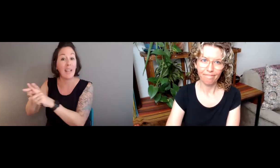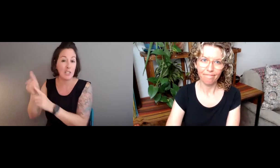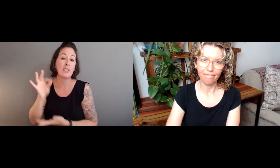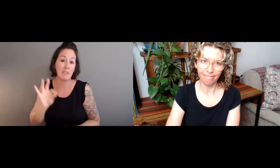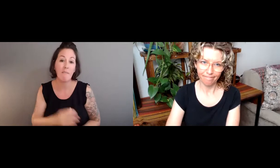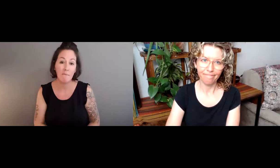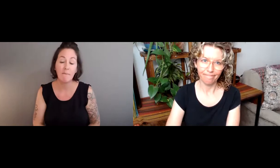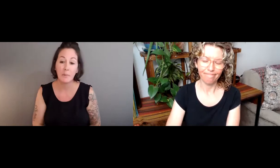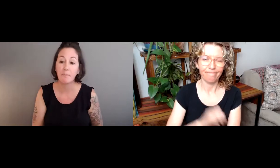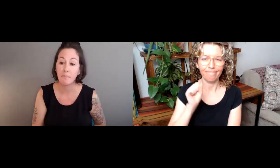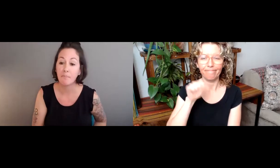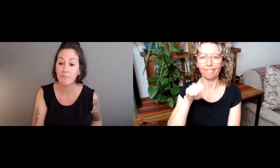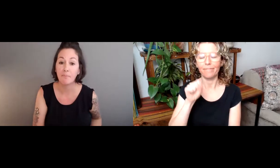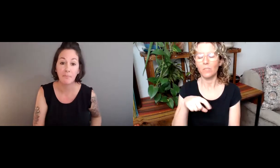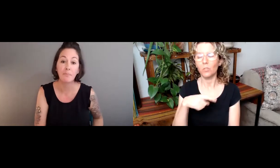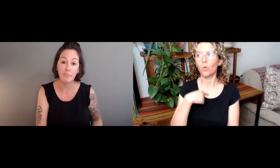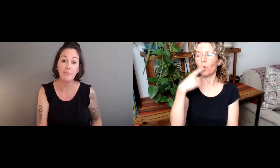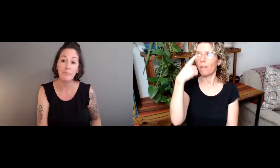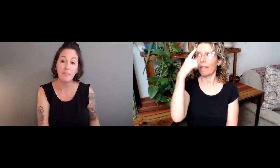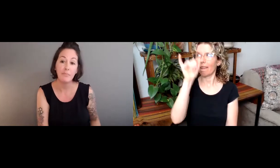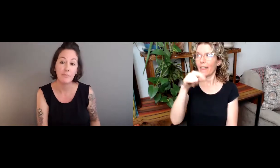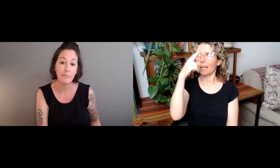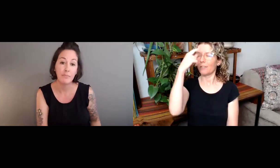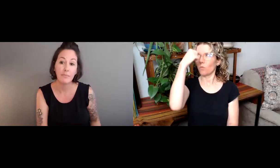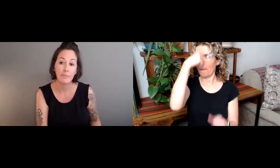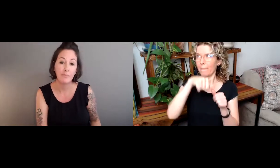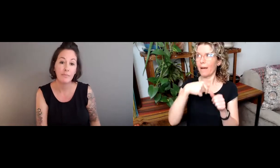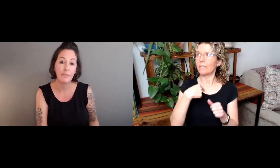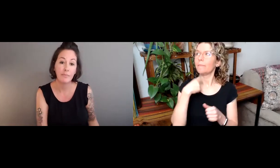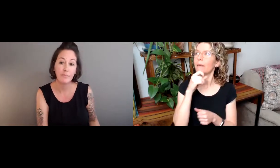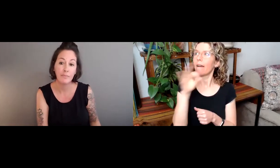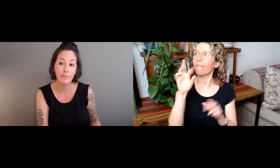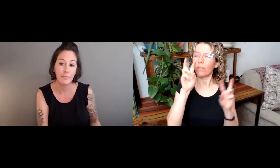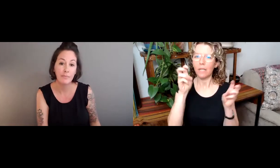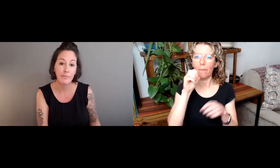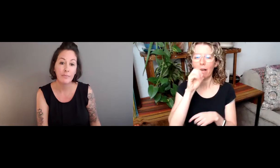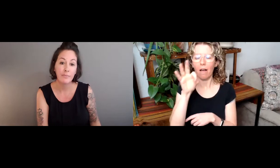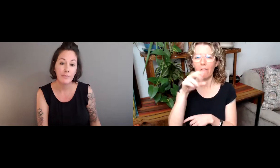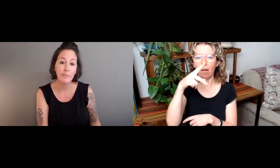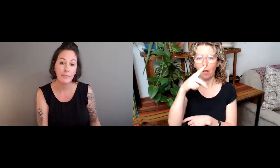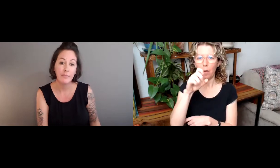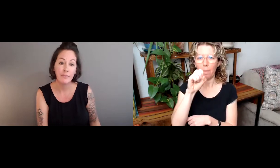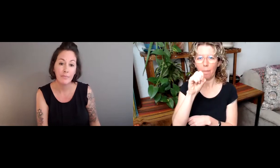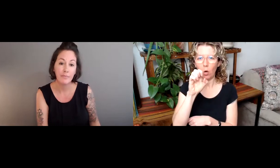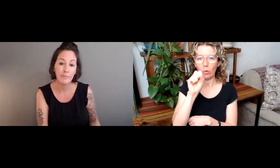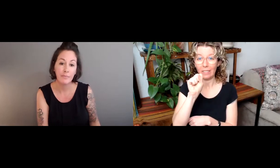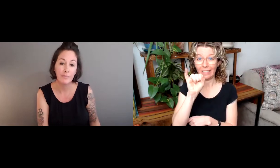And even another group of researchers or those who are using it for applications, they might need different things.